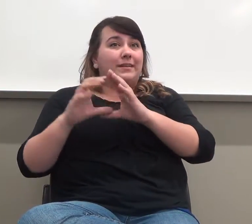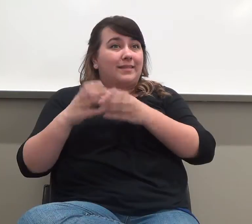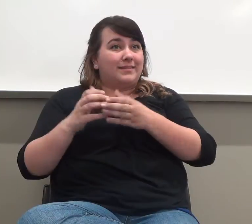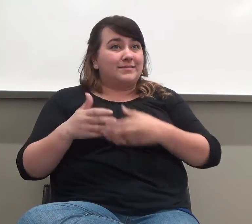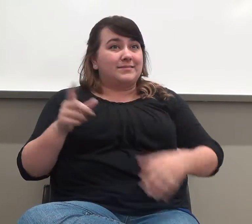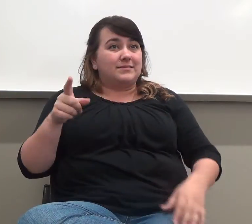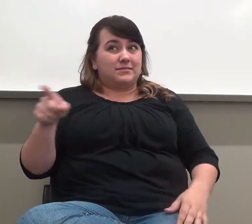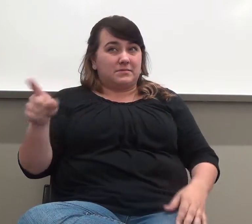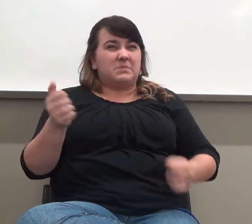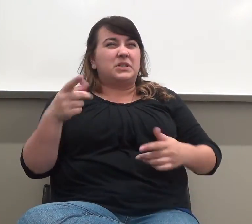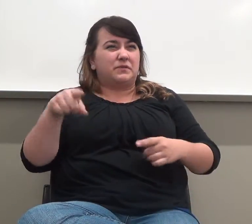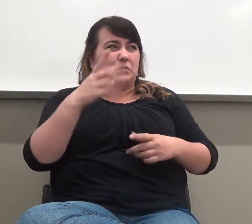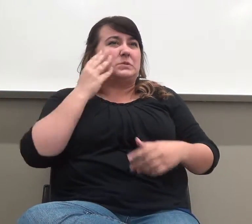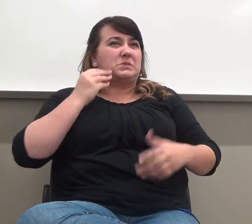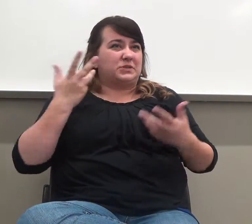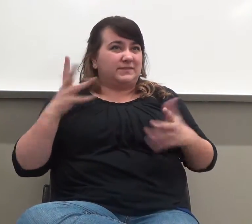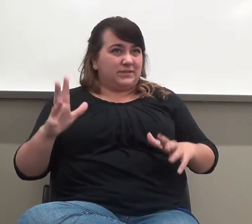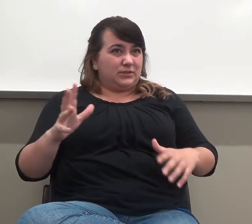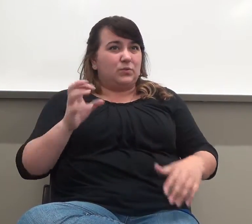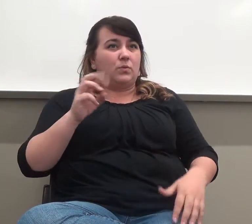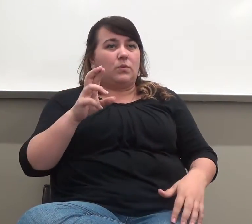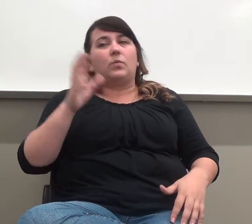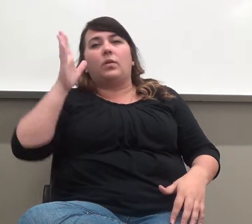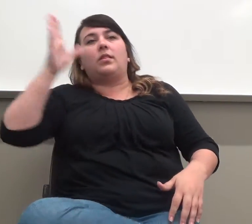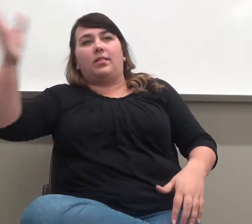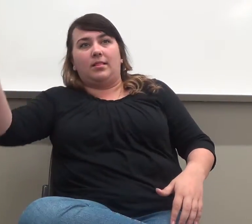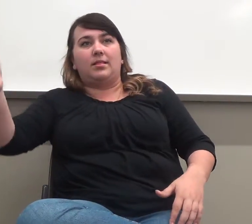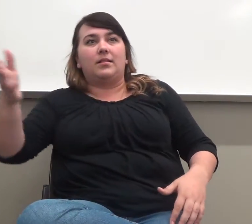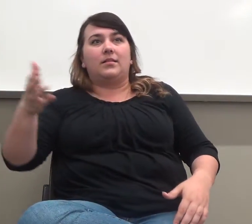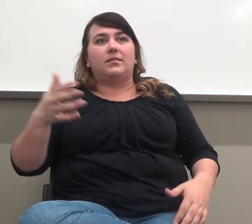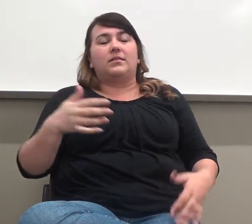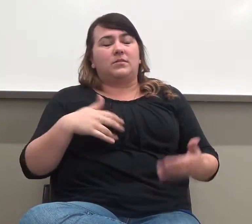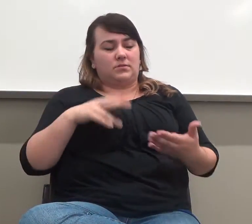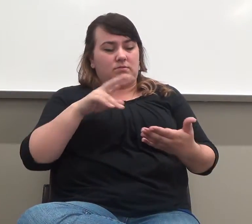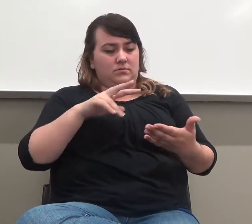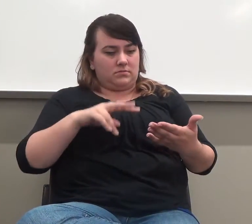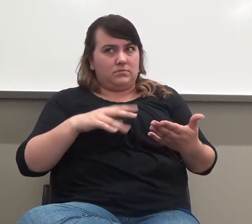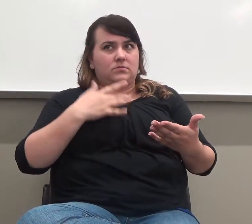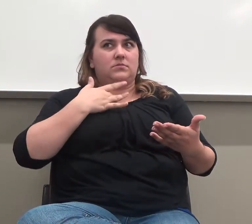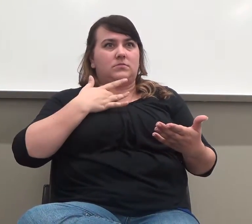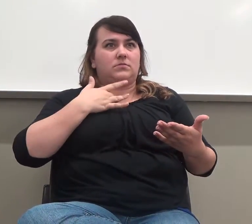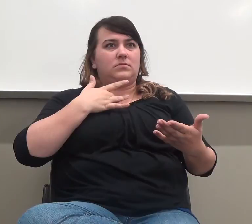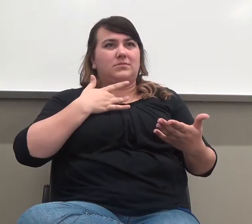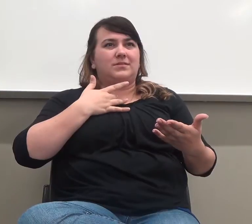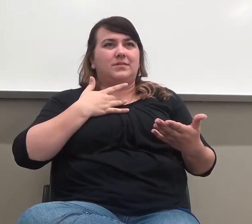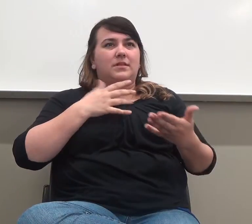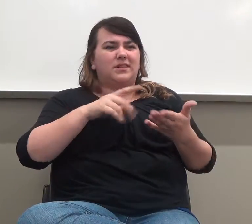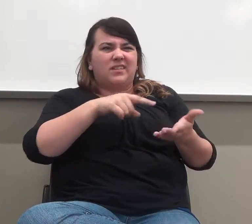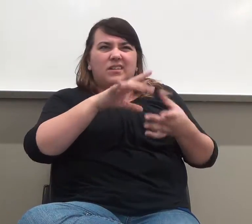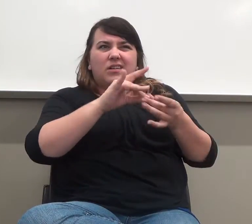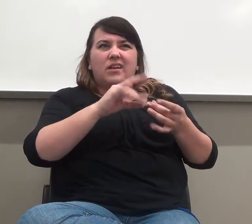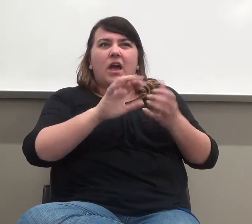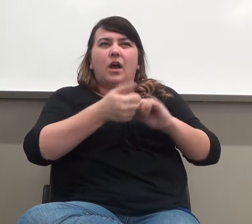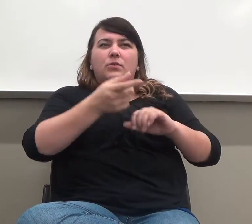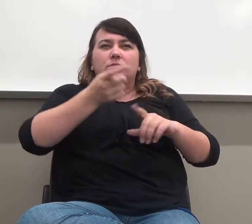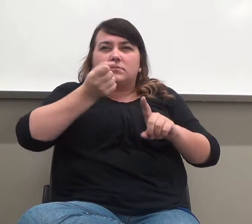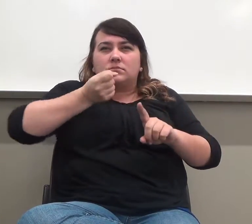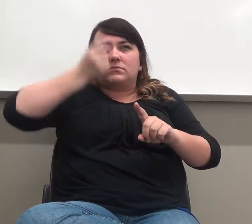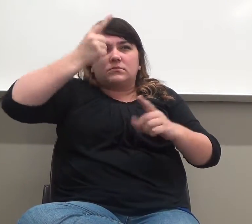which many of you have taken, even if not to me, we're mostly interested in making sure that you understand what we're reading. So